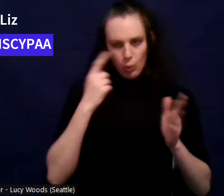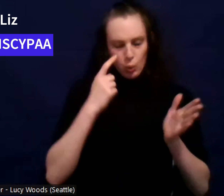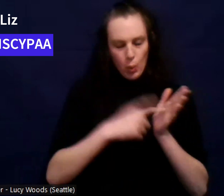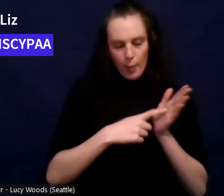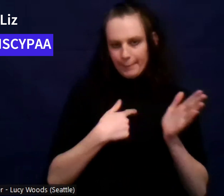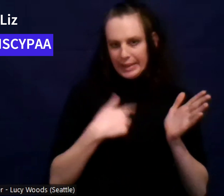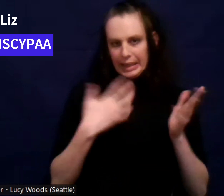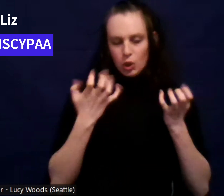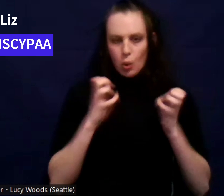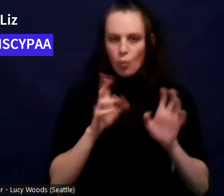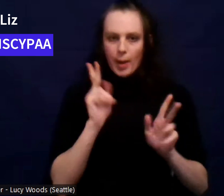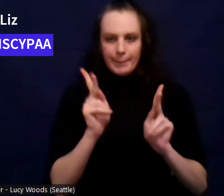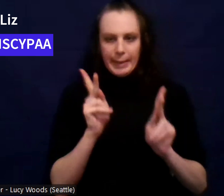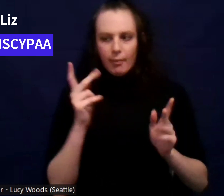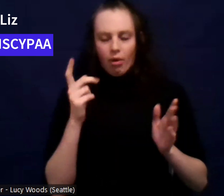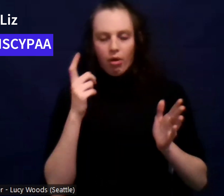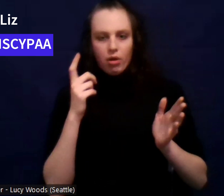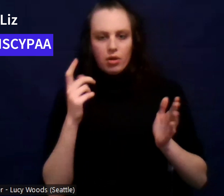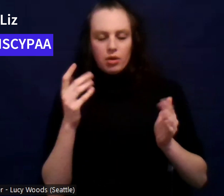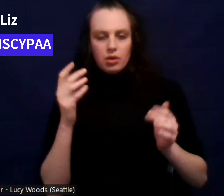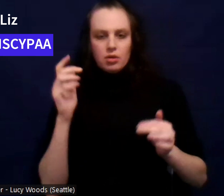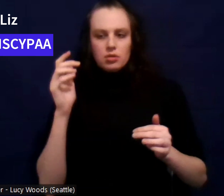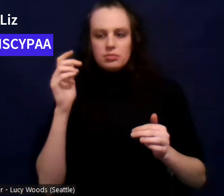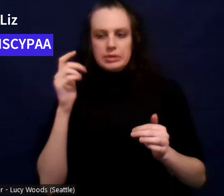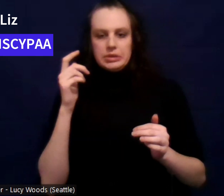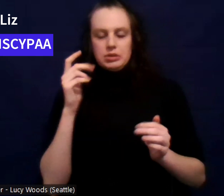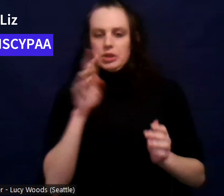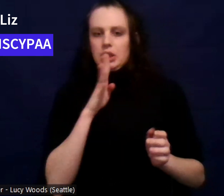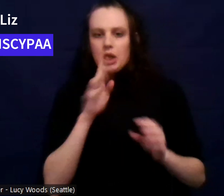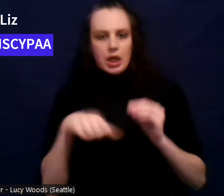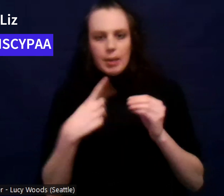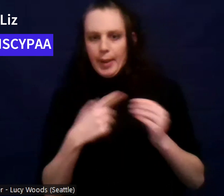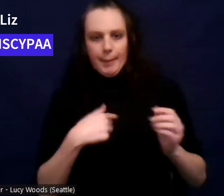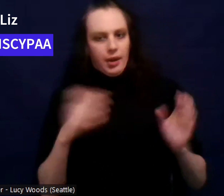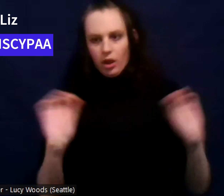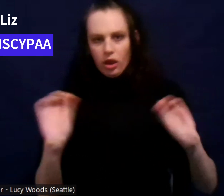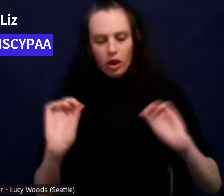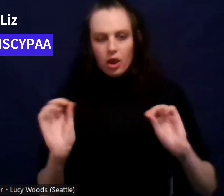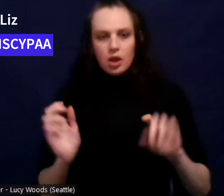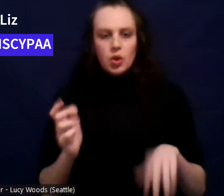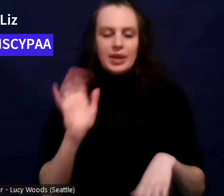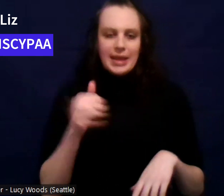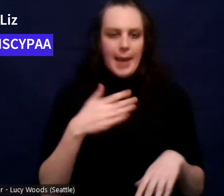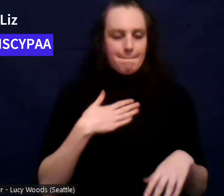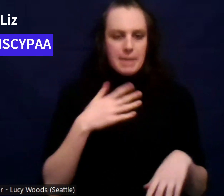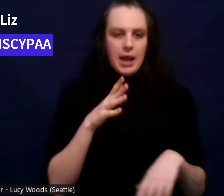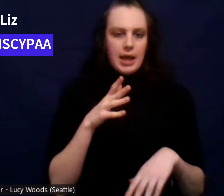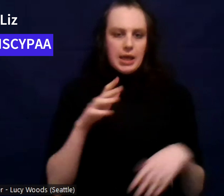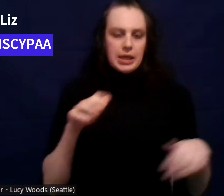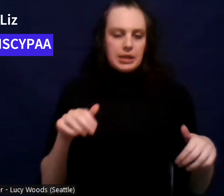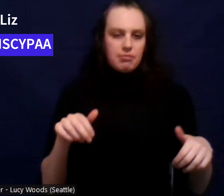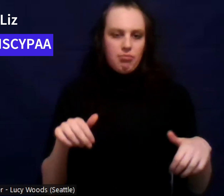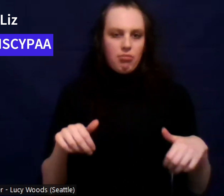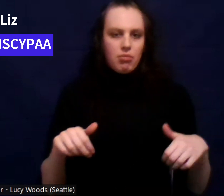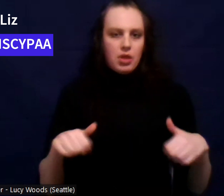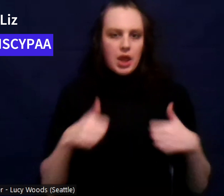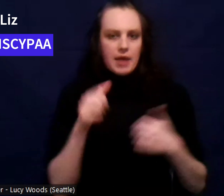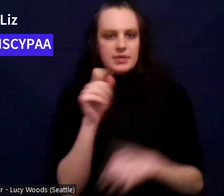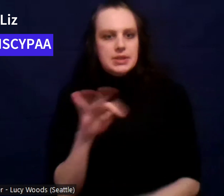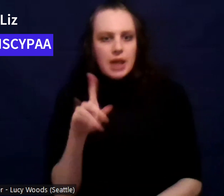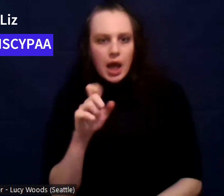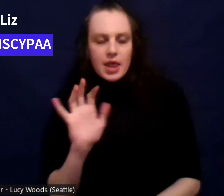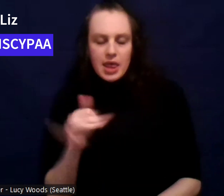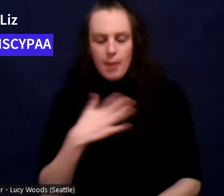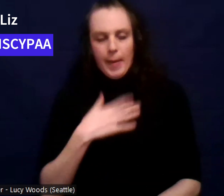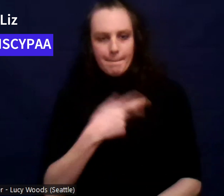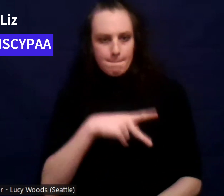that ended up being just like the way I was. Like I was like that with everything. I didn't want to be